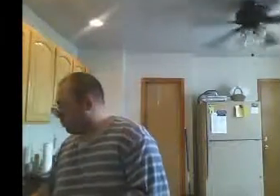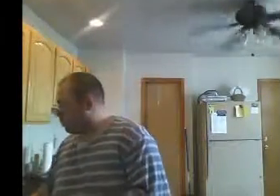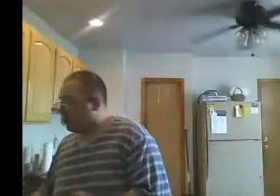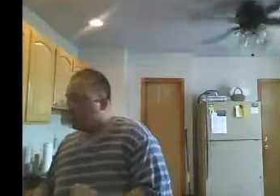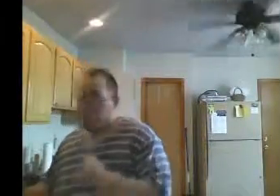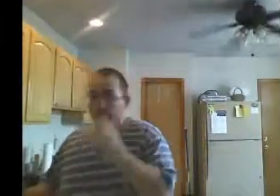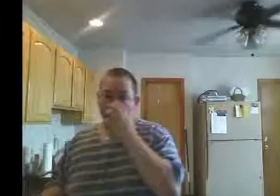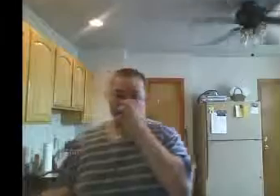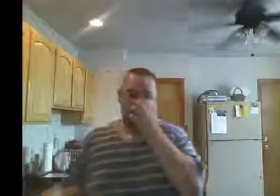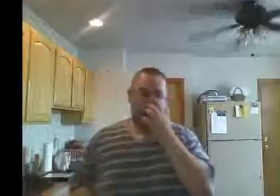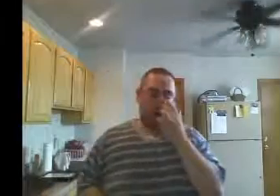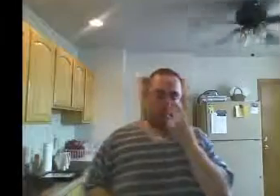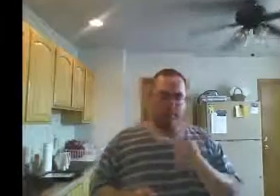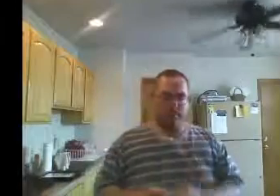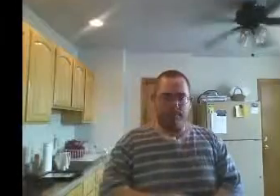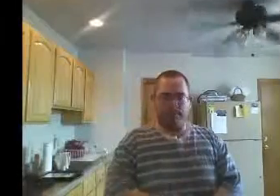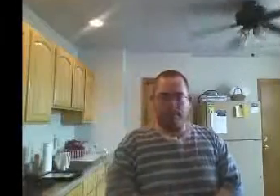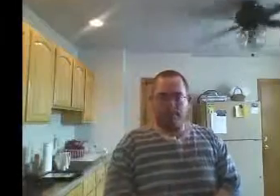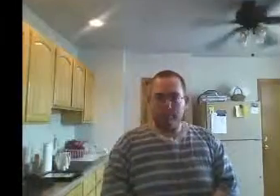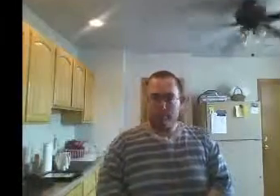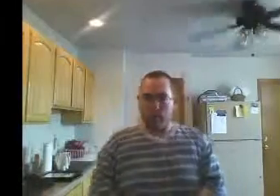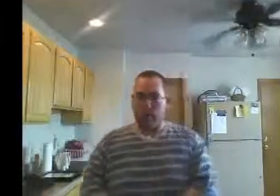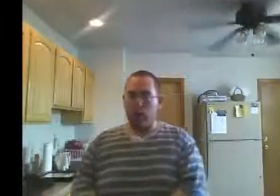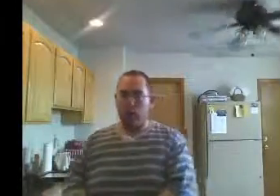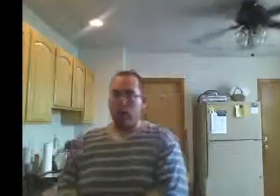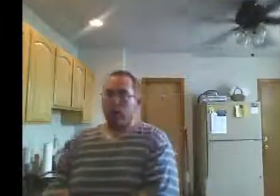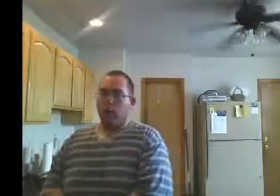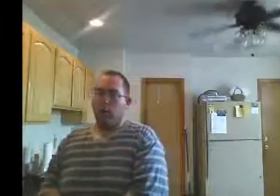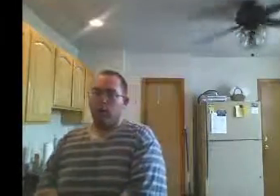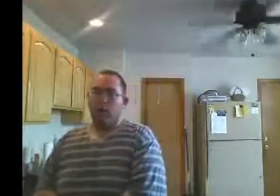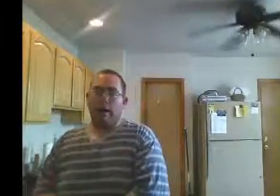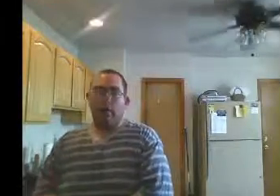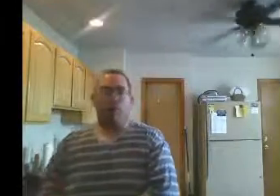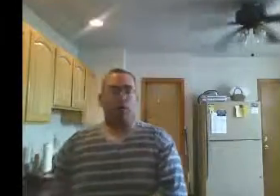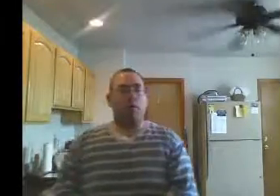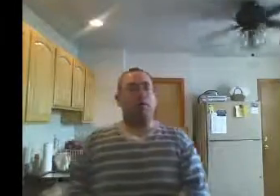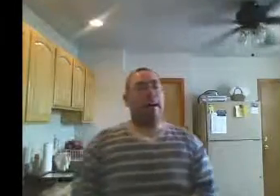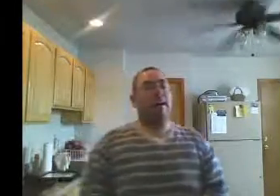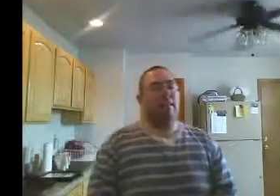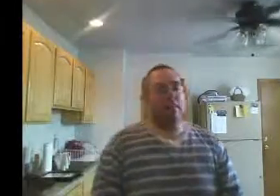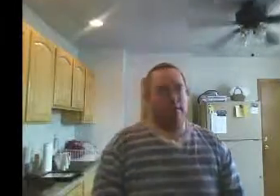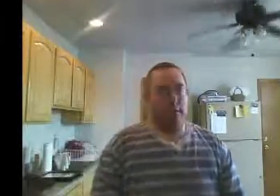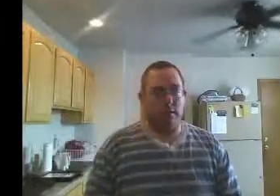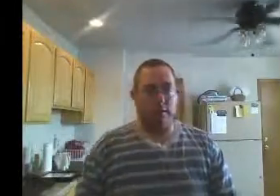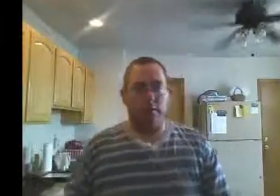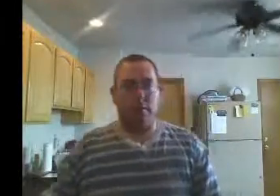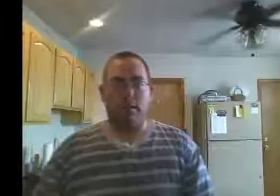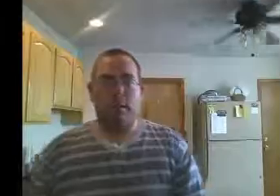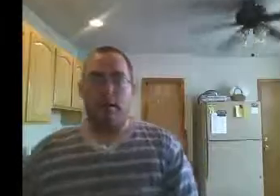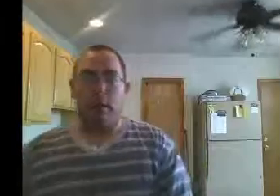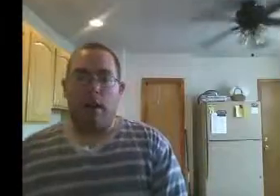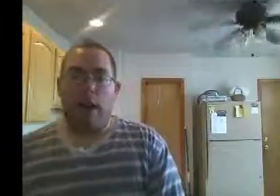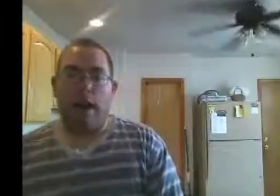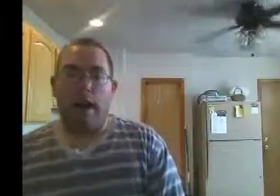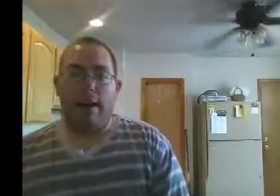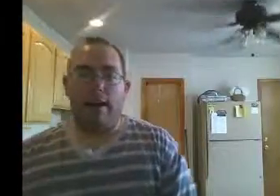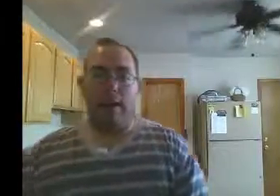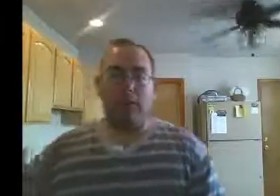So, this Sunday, when I pull out Janice, and I get